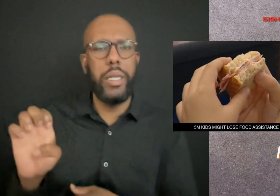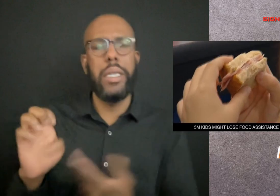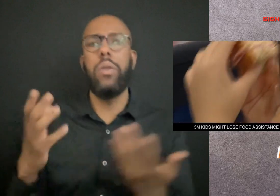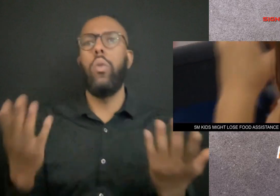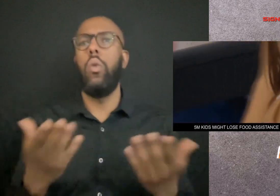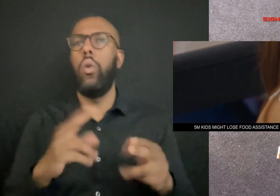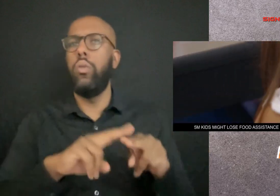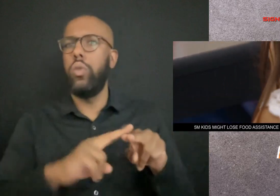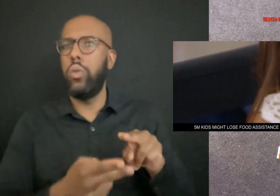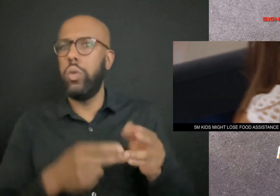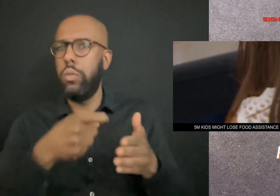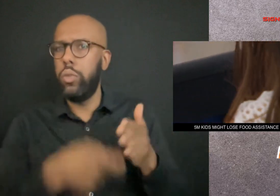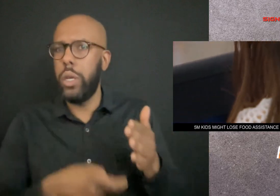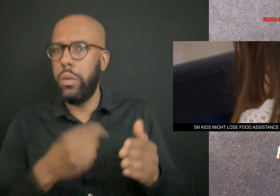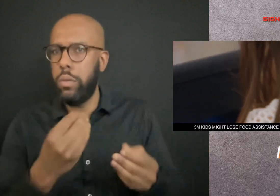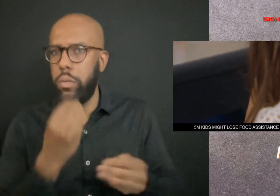programs during the school year.